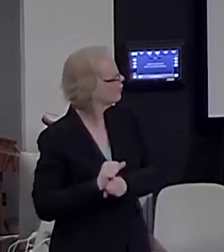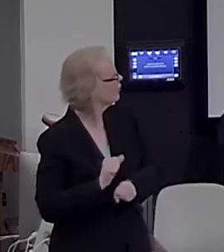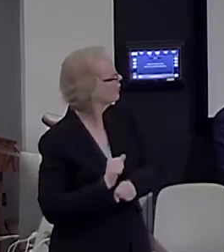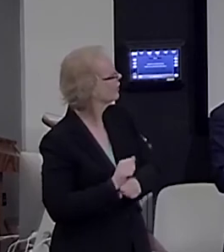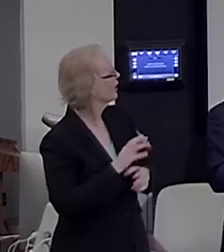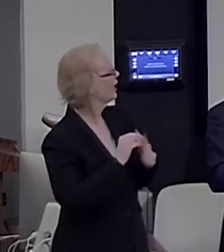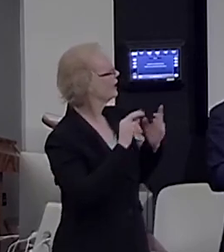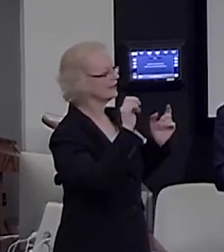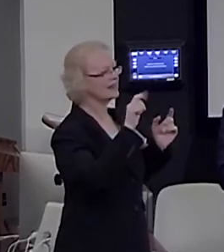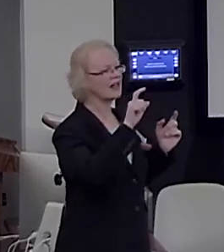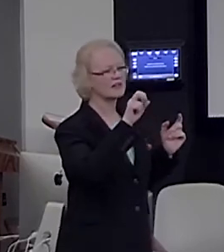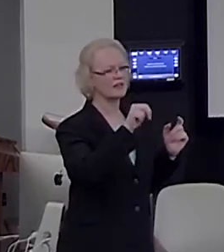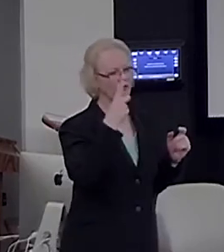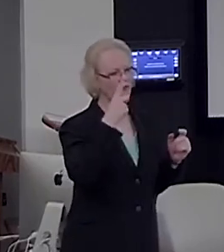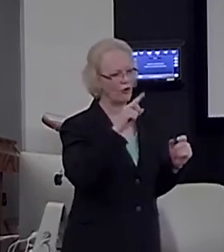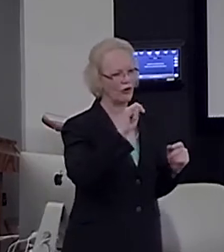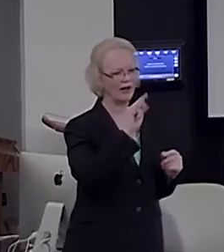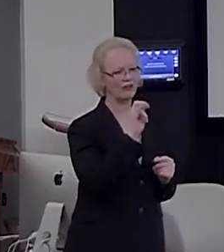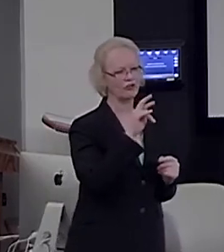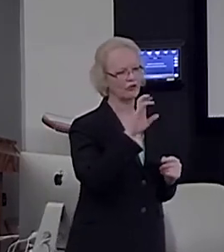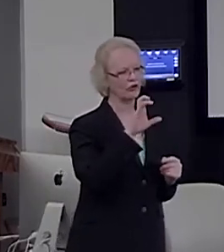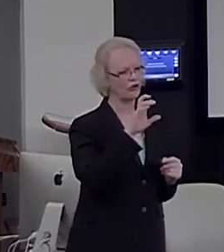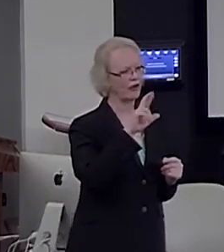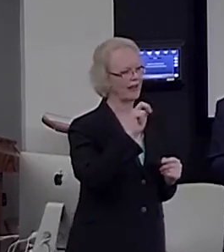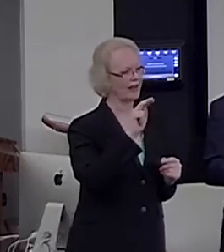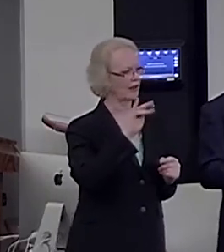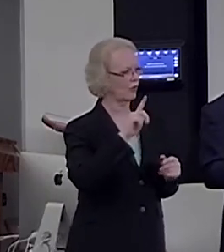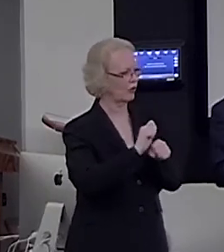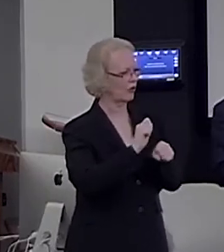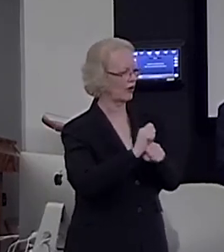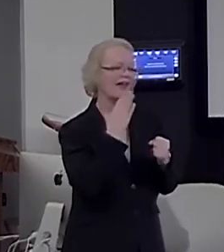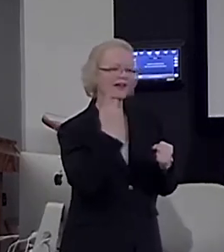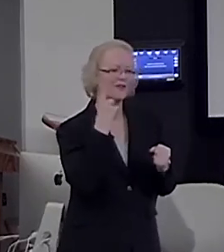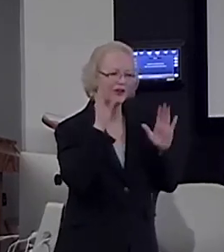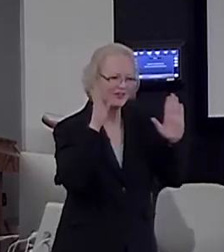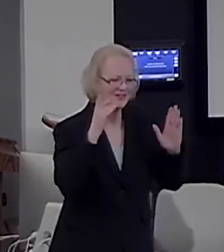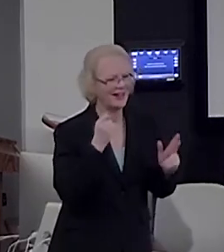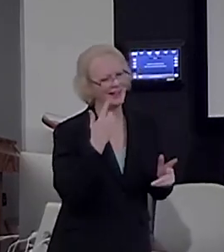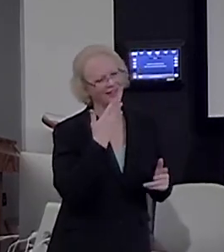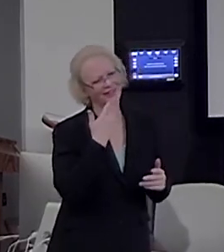Nelson for the intracranial work. And thank you very much for your attention. Sorry for being long.